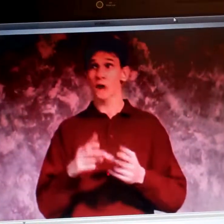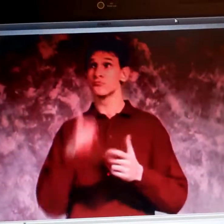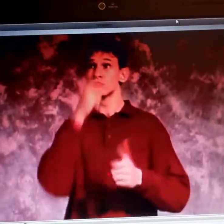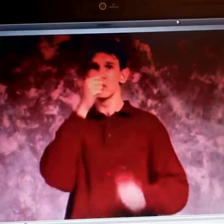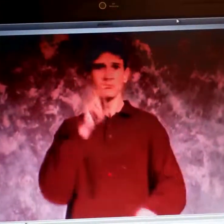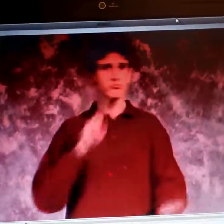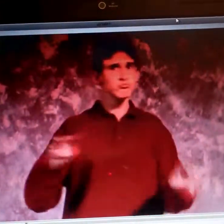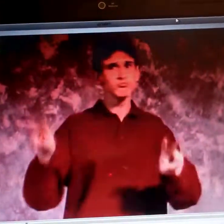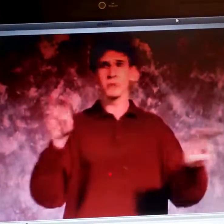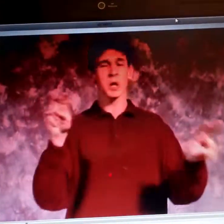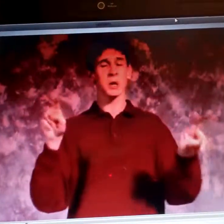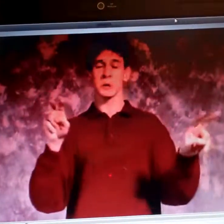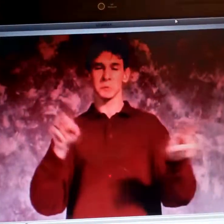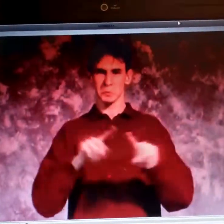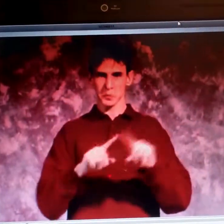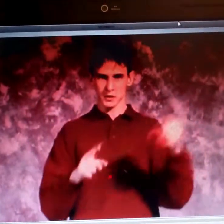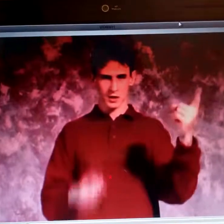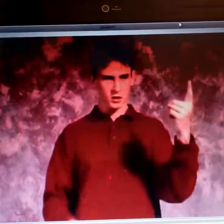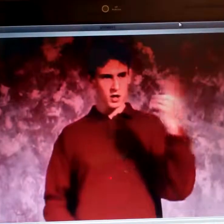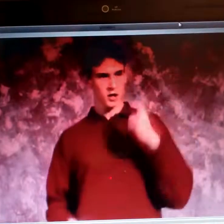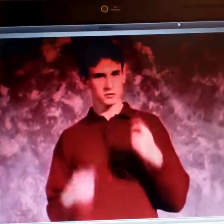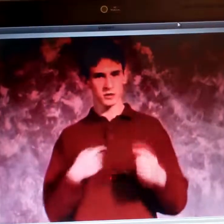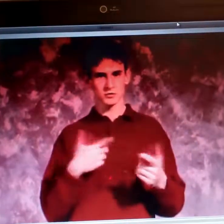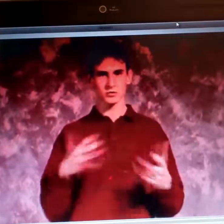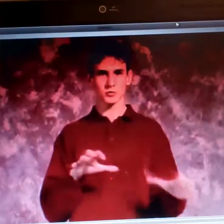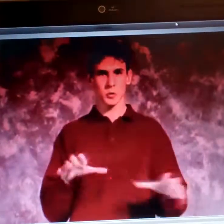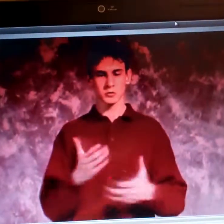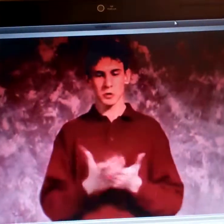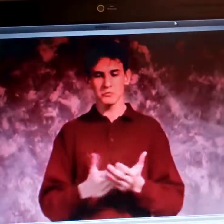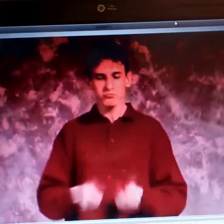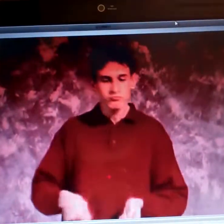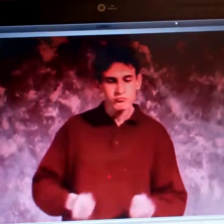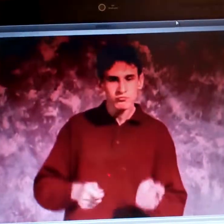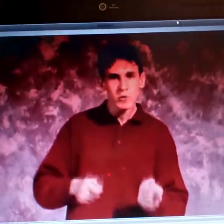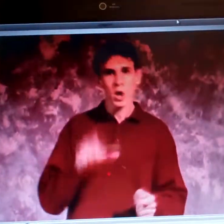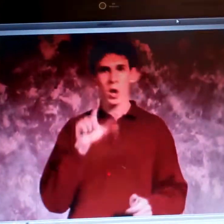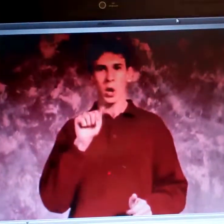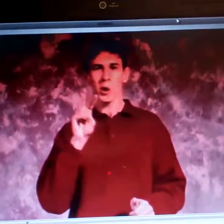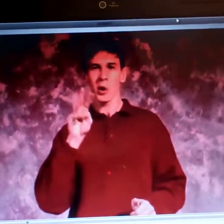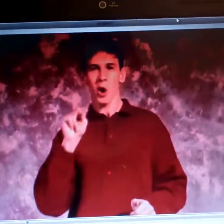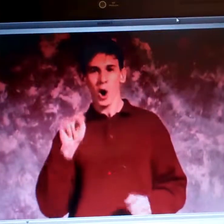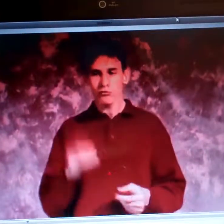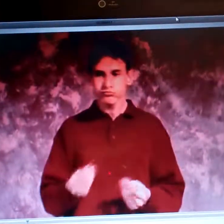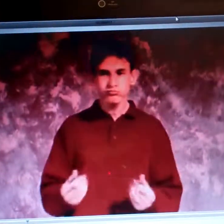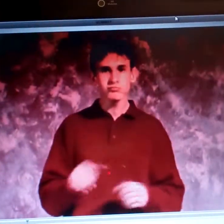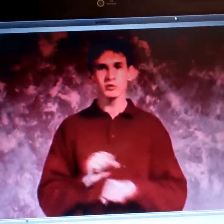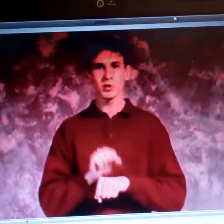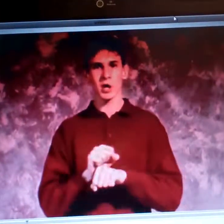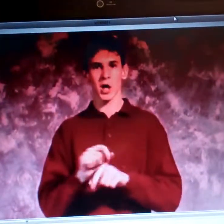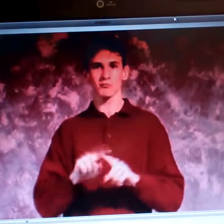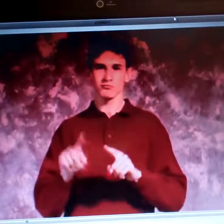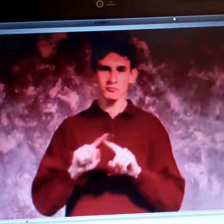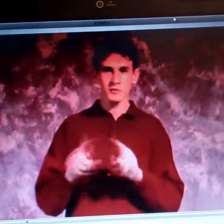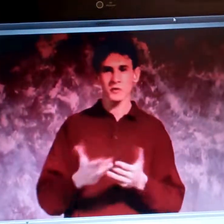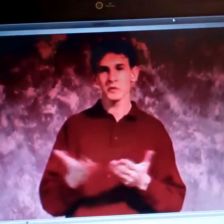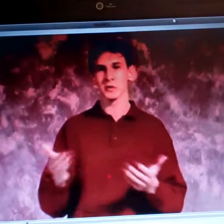And that is a nice place. It's very interesting. And I actually got asked to